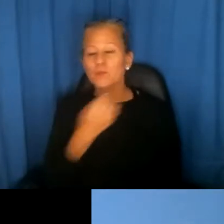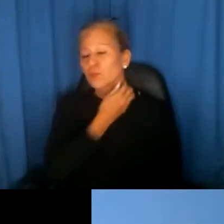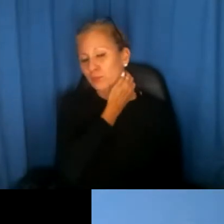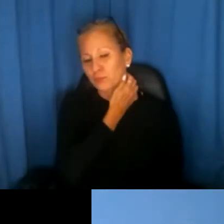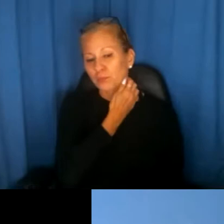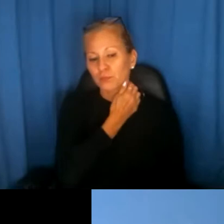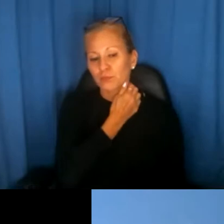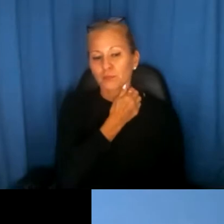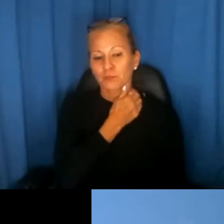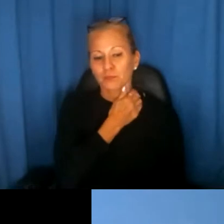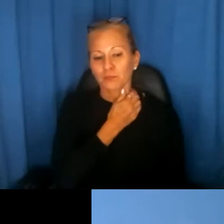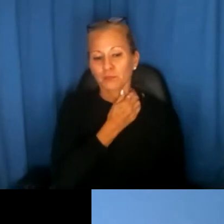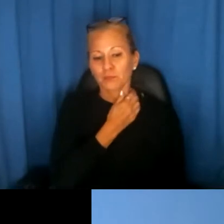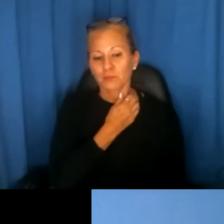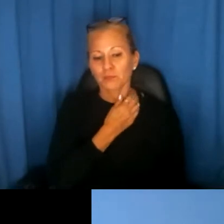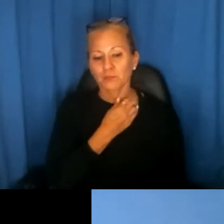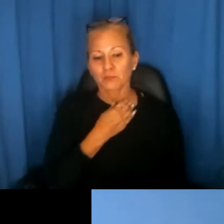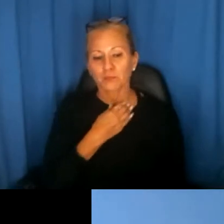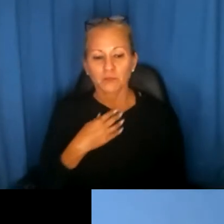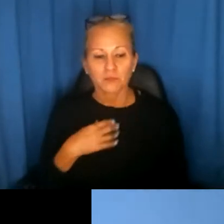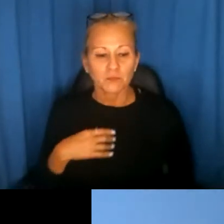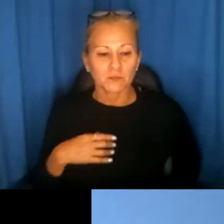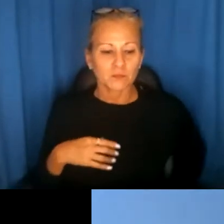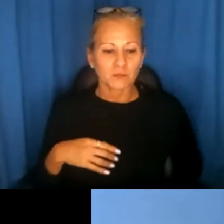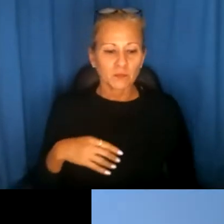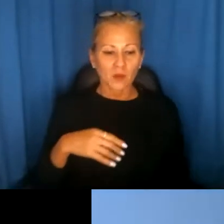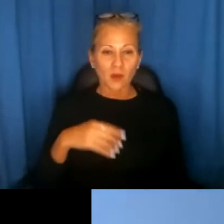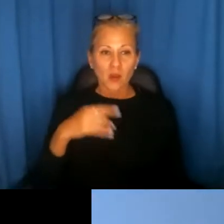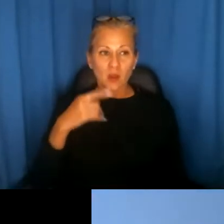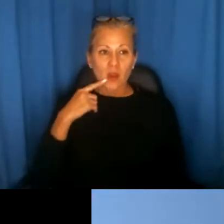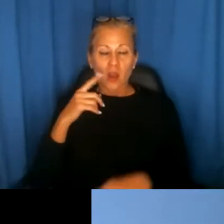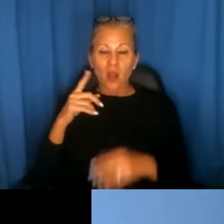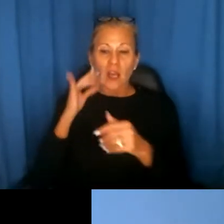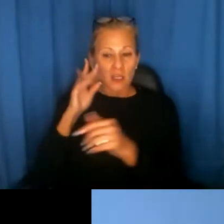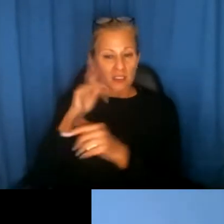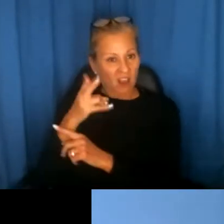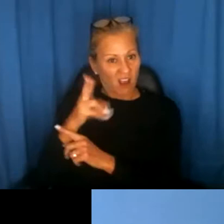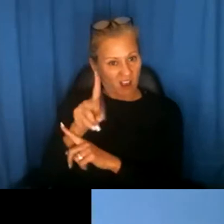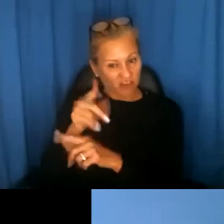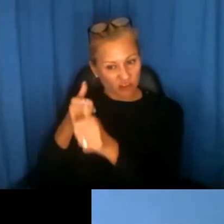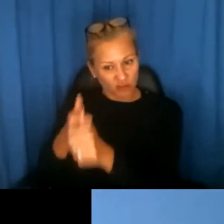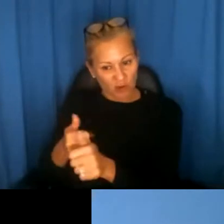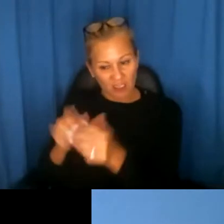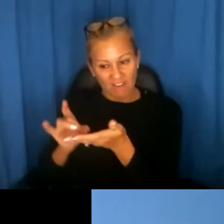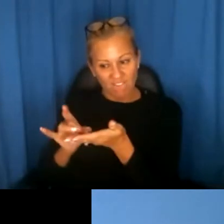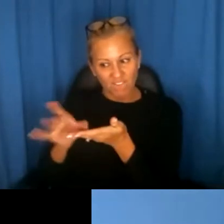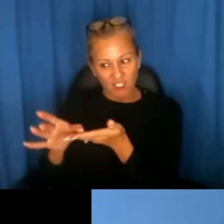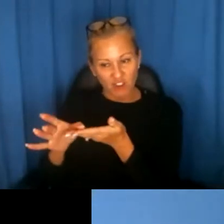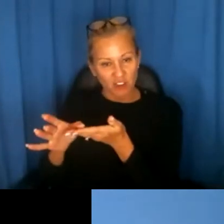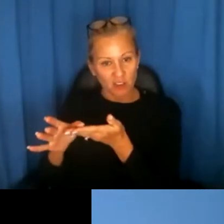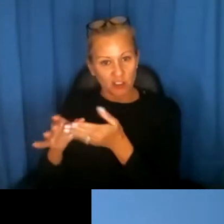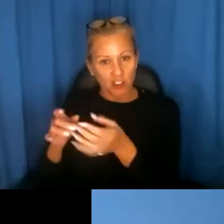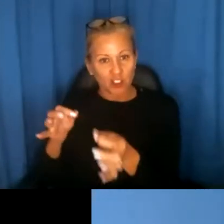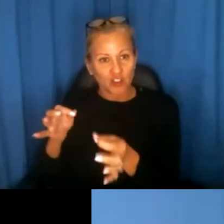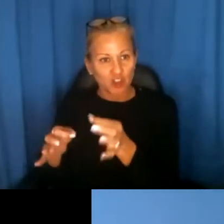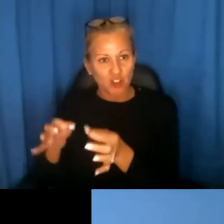It's around whether or not HUD is tracking the number of eviction judgments that have occurred during the COVID moratorium,